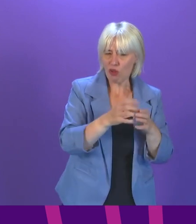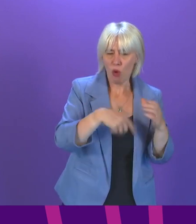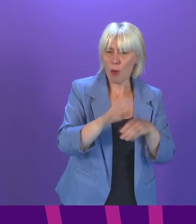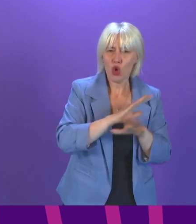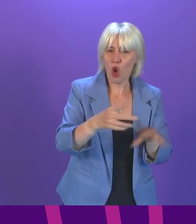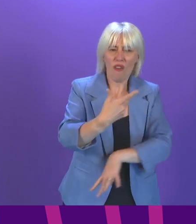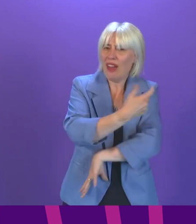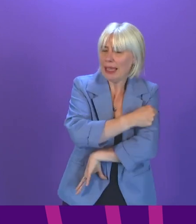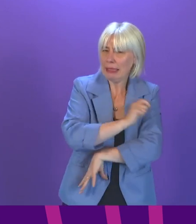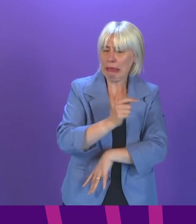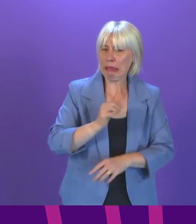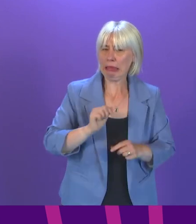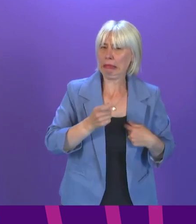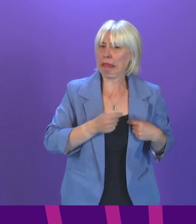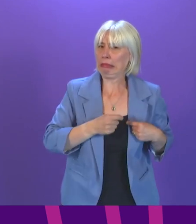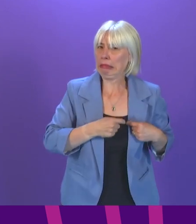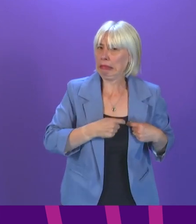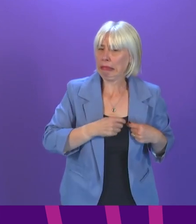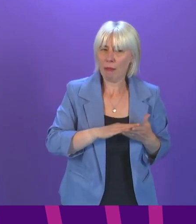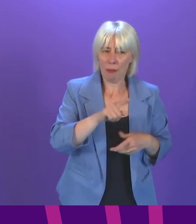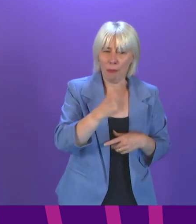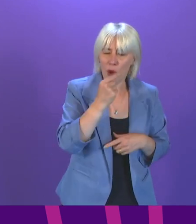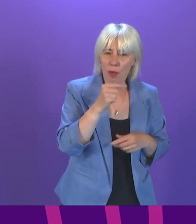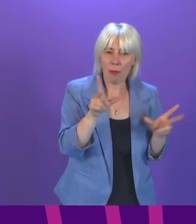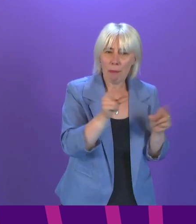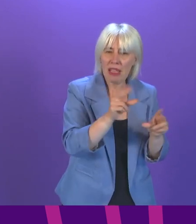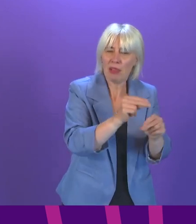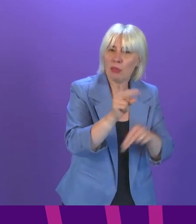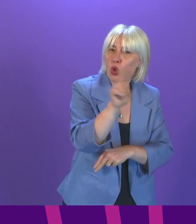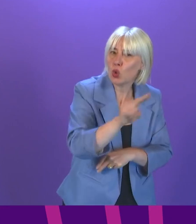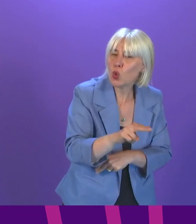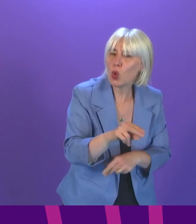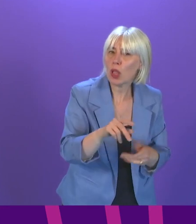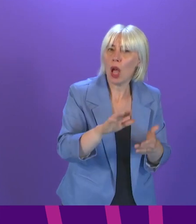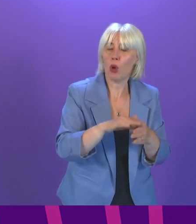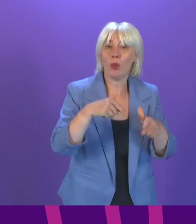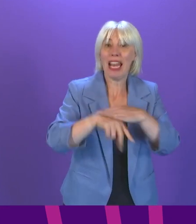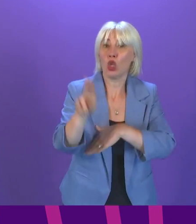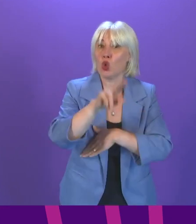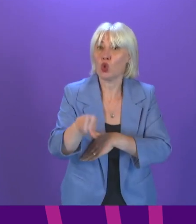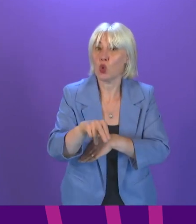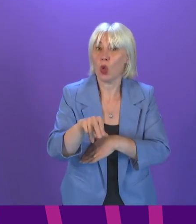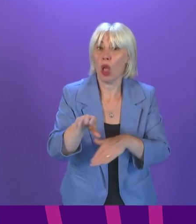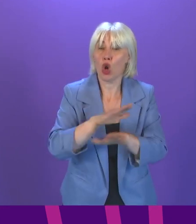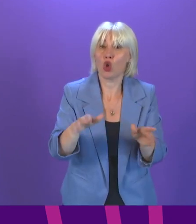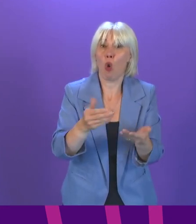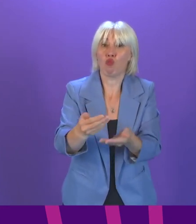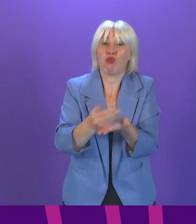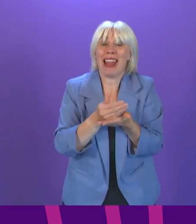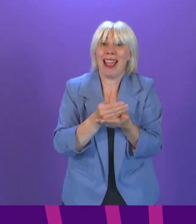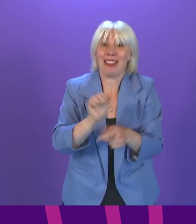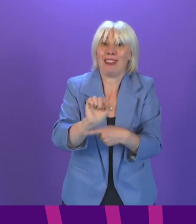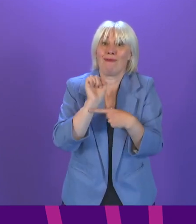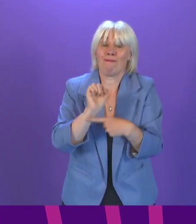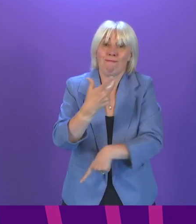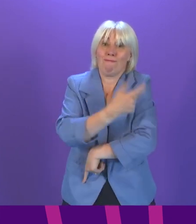the anxieties they have on them potentially missing more school time and been unprotected by the vaccine in those schools. I appreciate the First Minister advises that